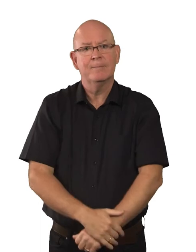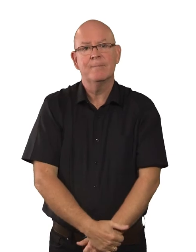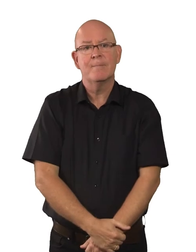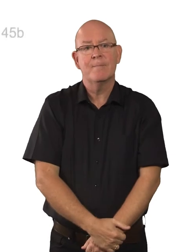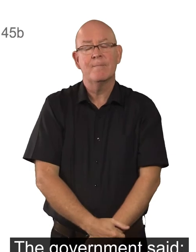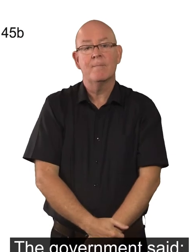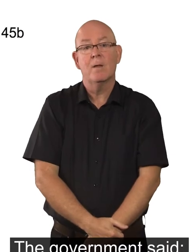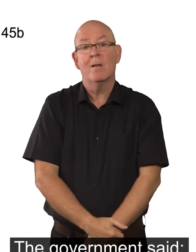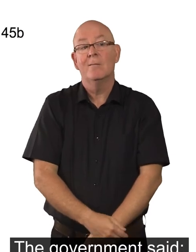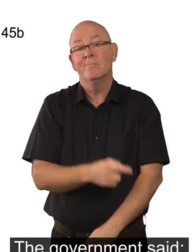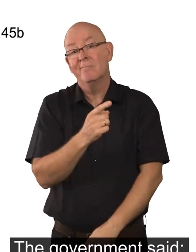The government said